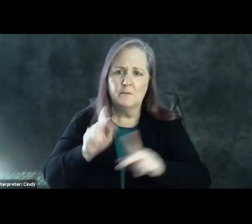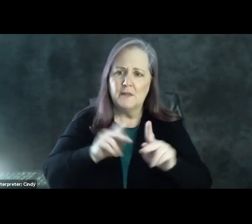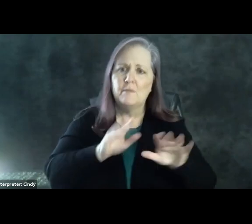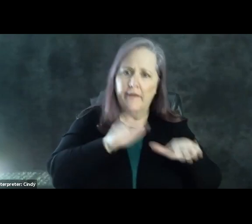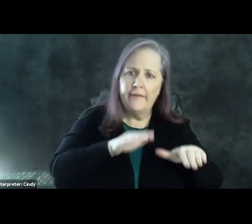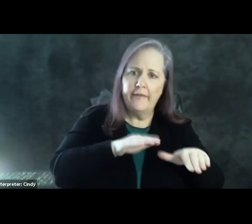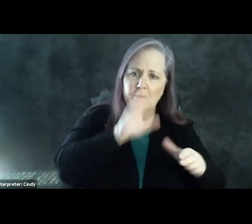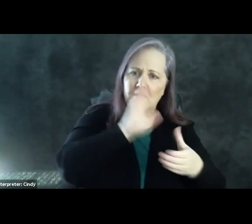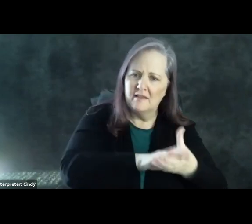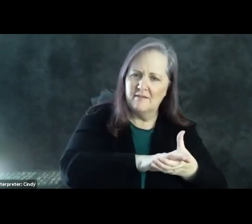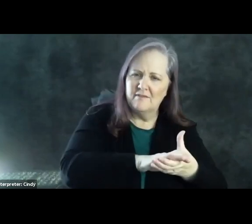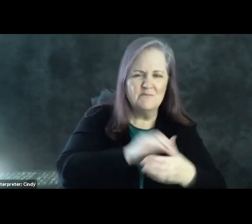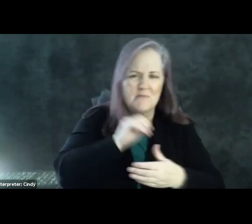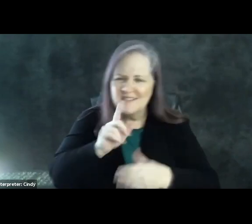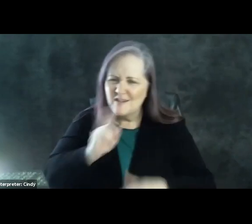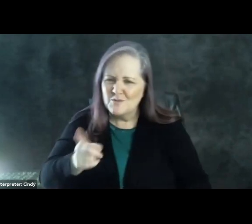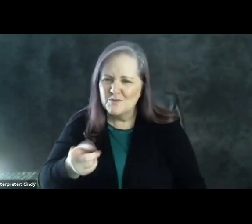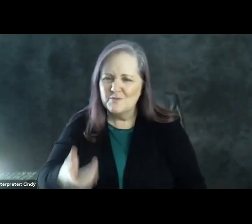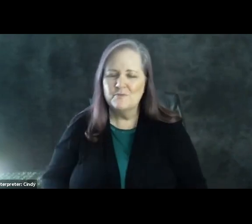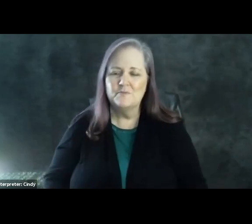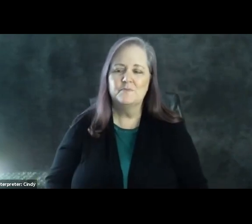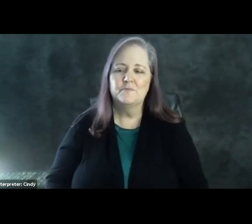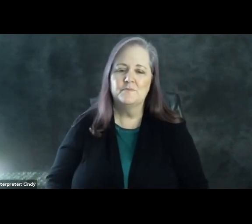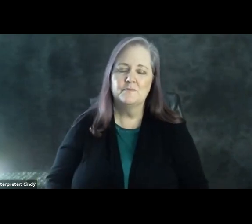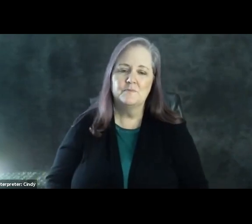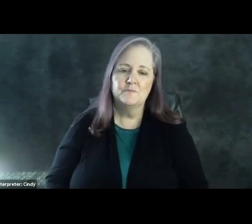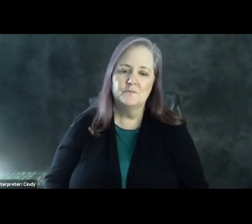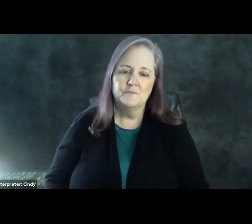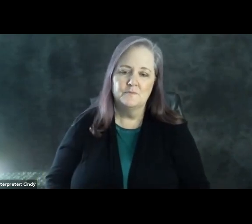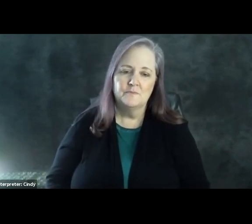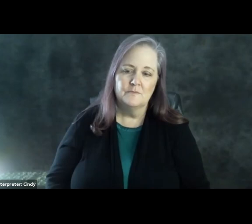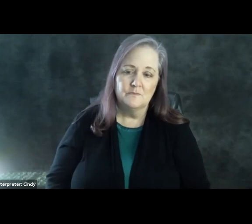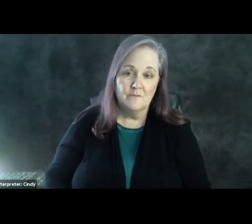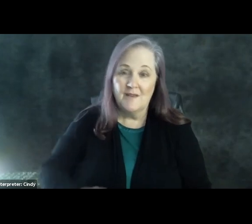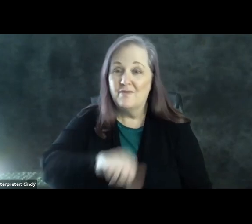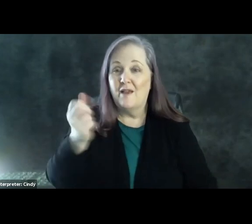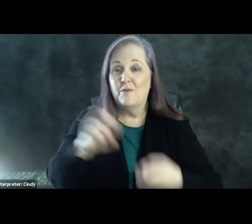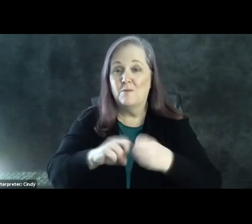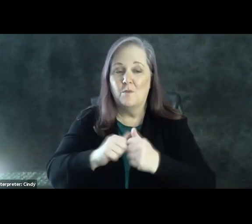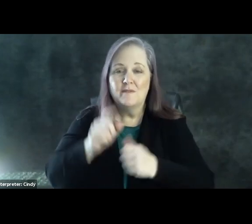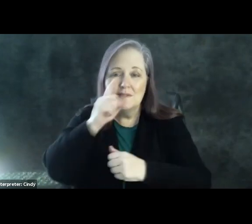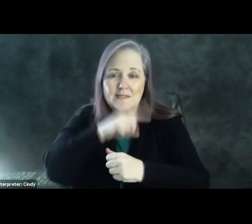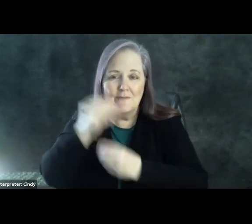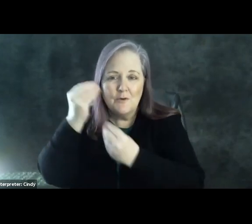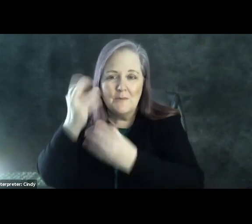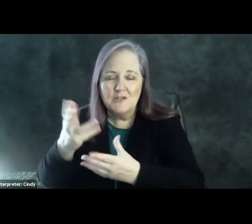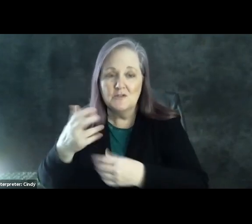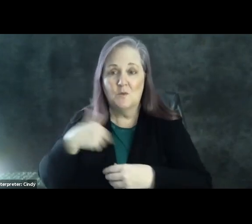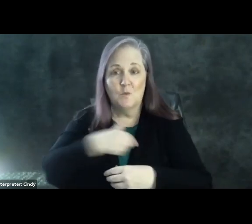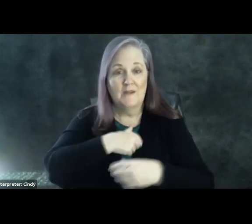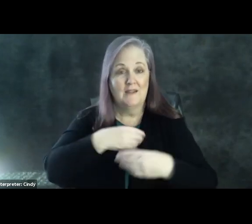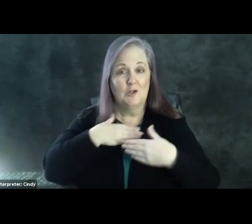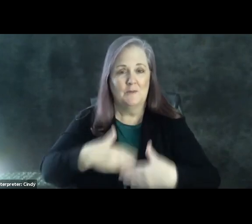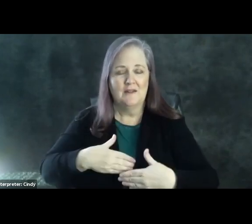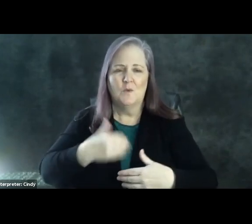None of that is true. And then the other problem with disinformation is that just we as human beings have a lot of